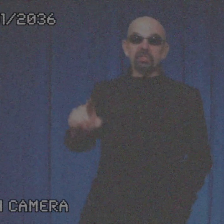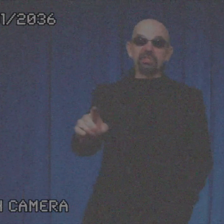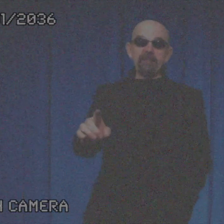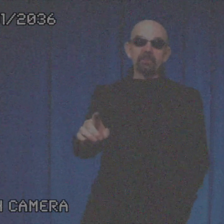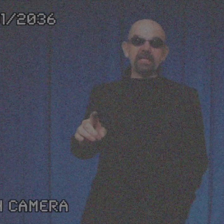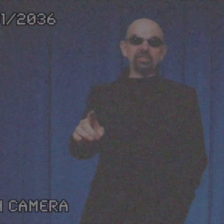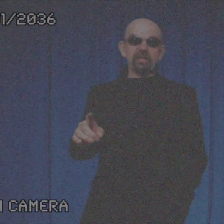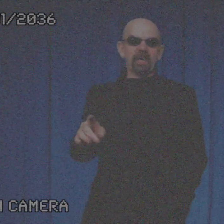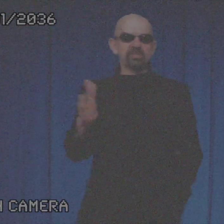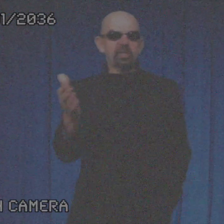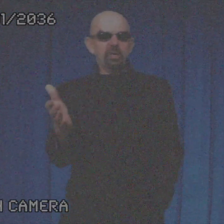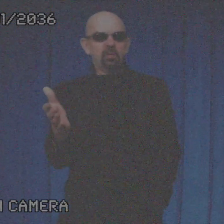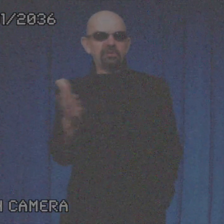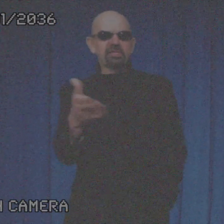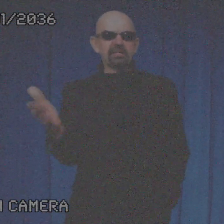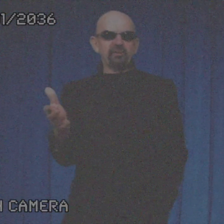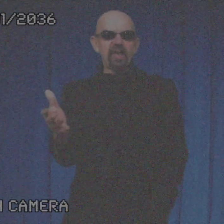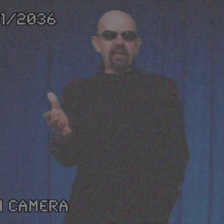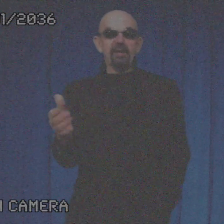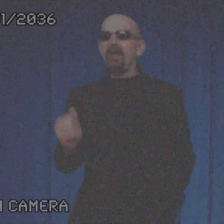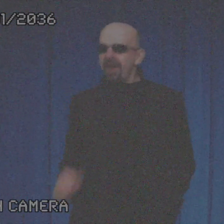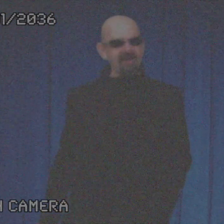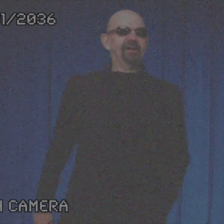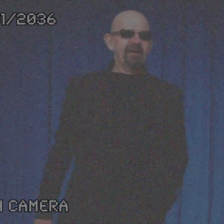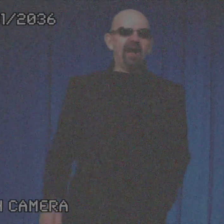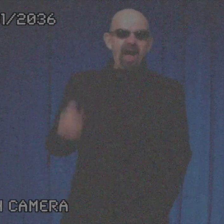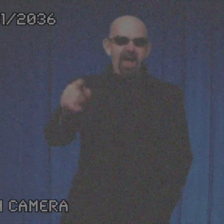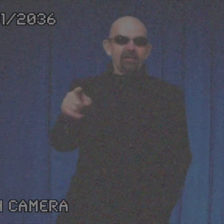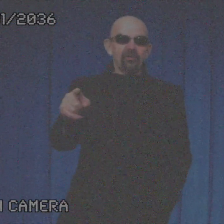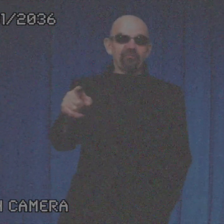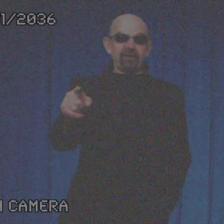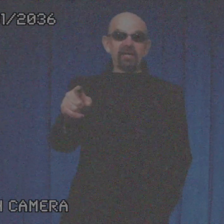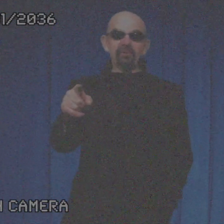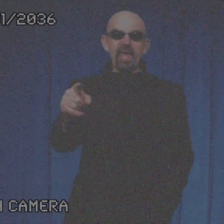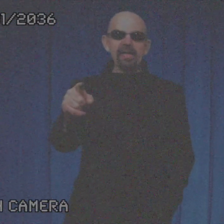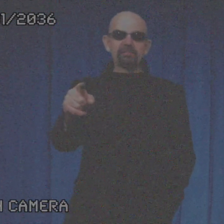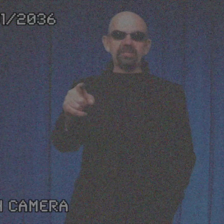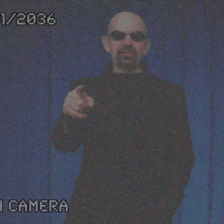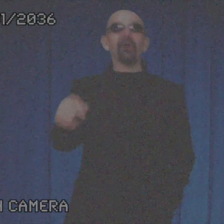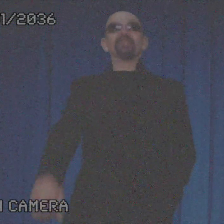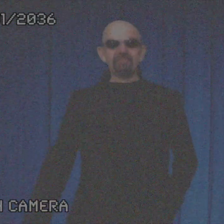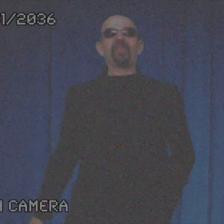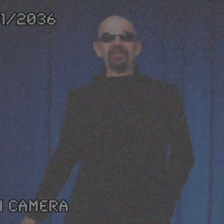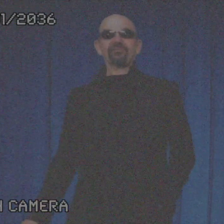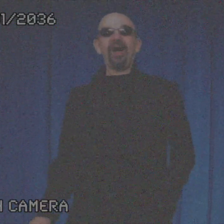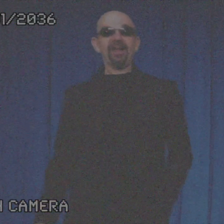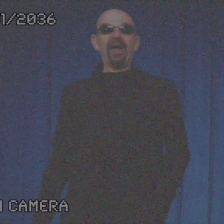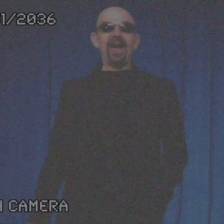Disabled anti-Semites? Which set are they in? Hey! You're fucking with the hate speech laws. That's right, I am.